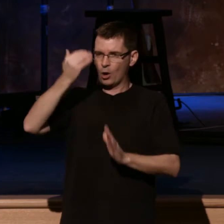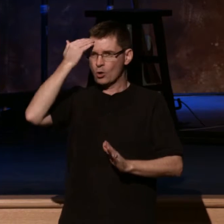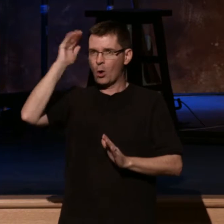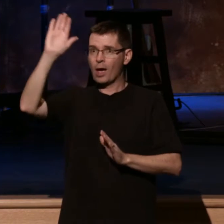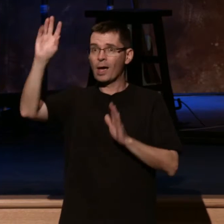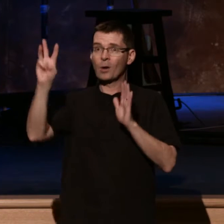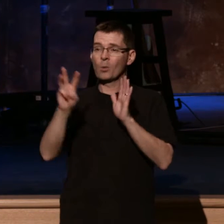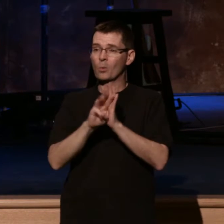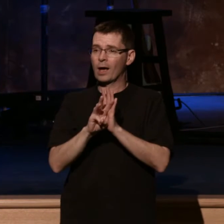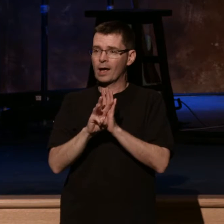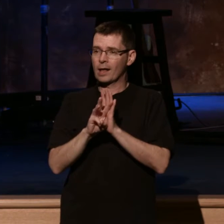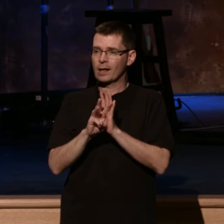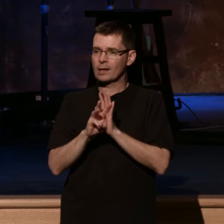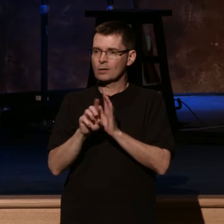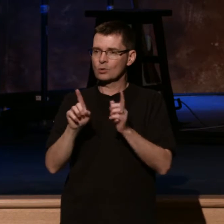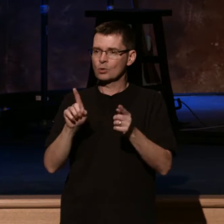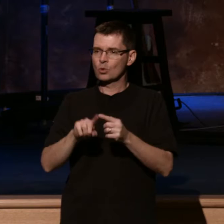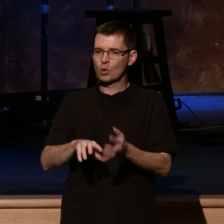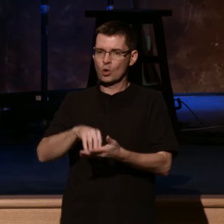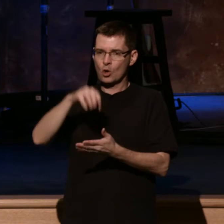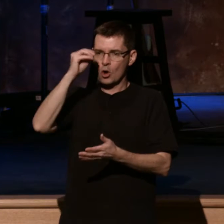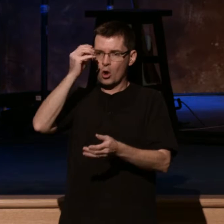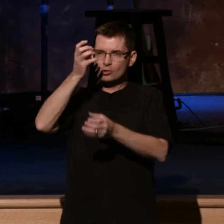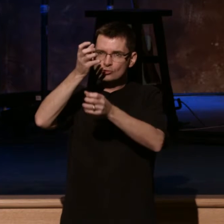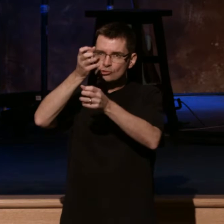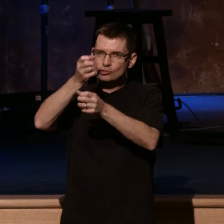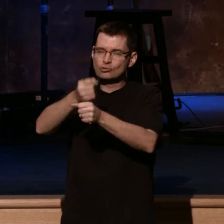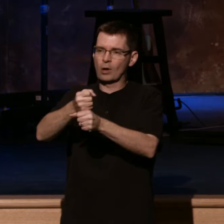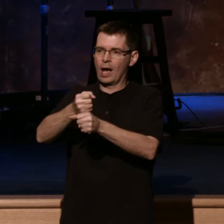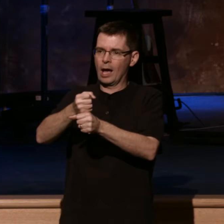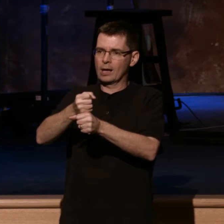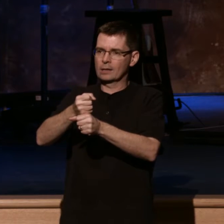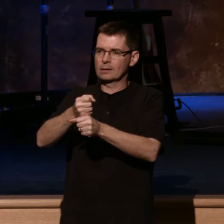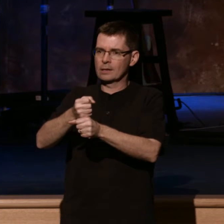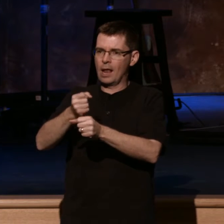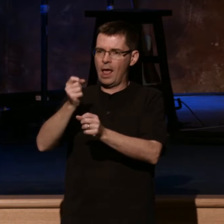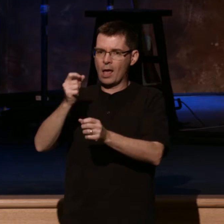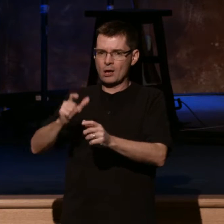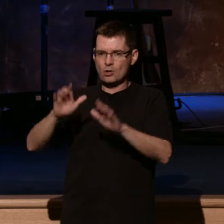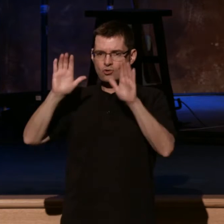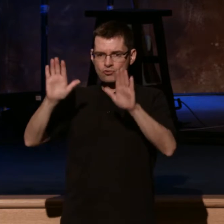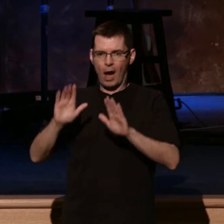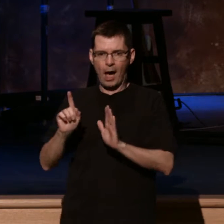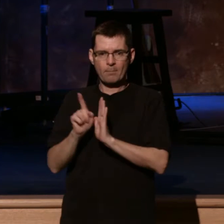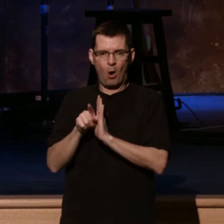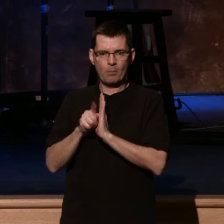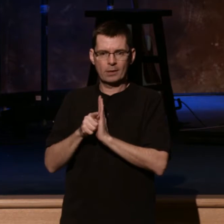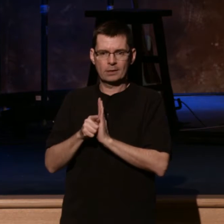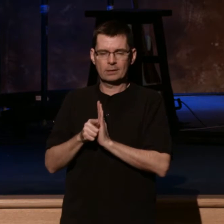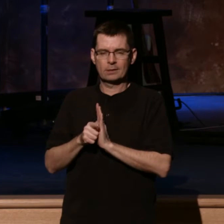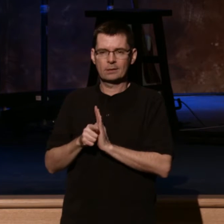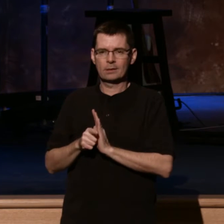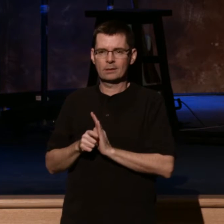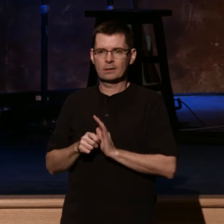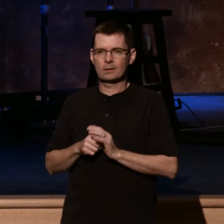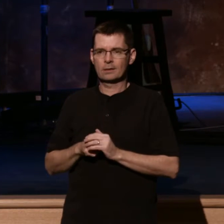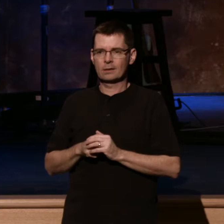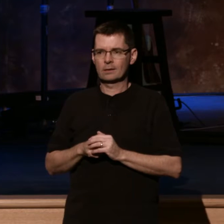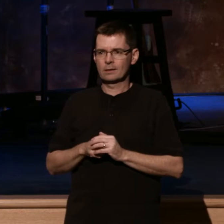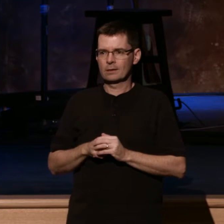will is to learn to trust your great moments. Learn to trust your great moments. And I'm reading through the